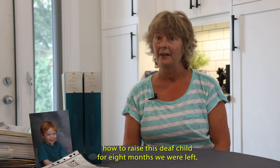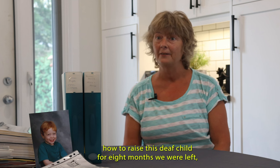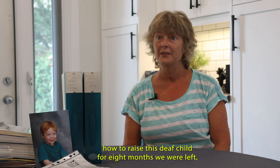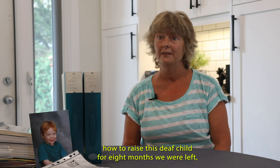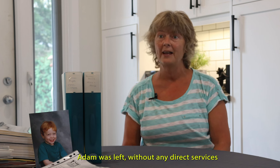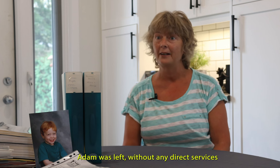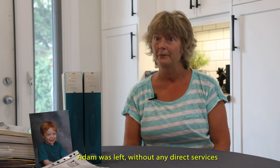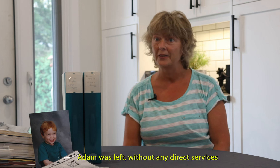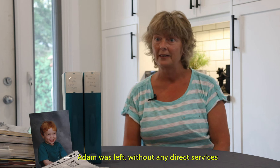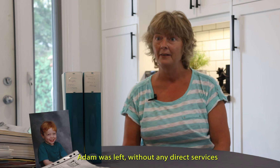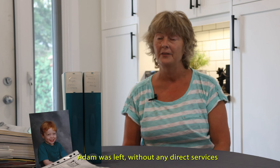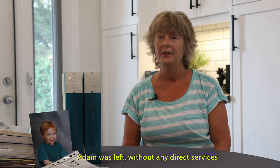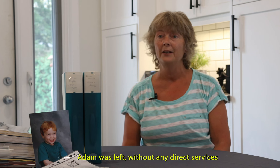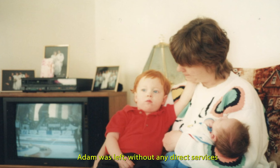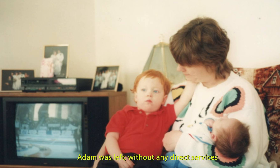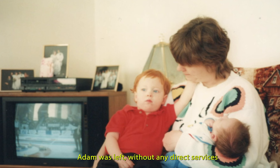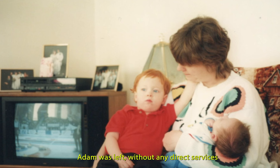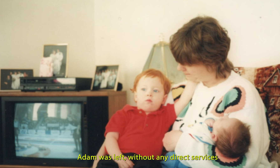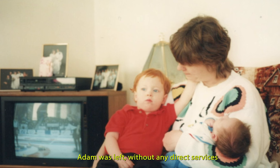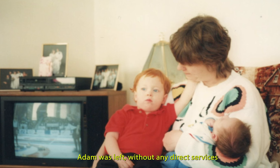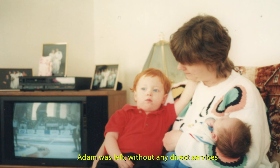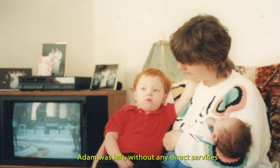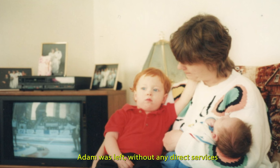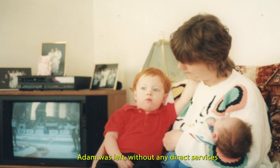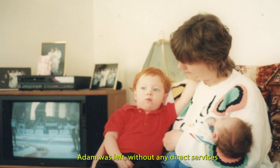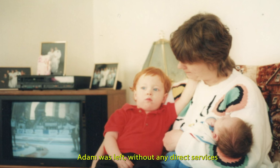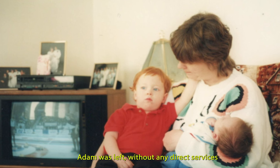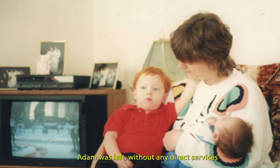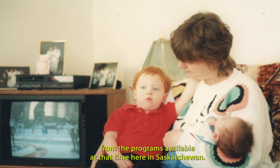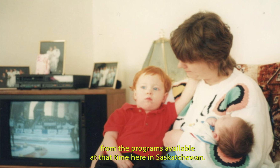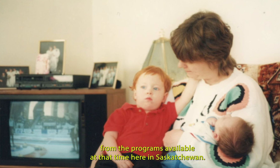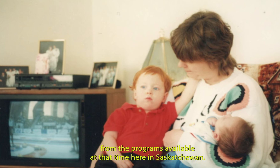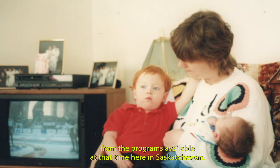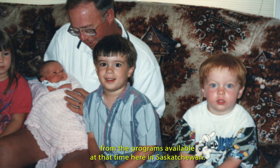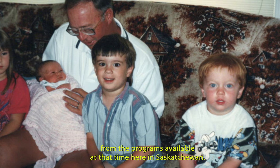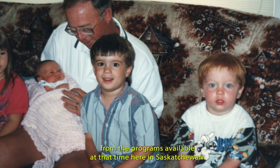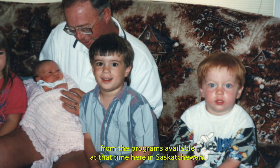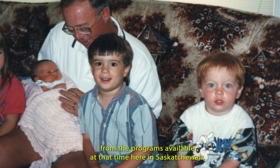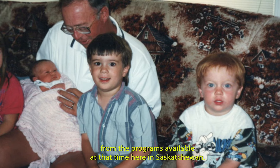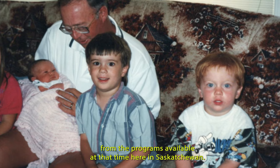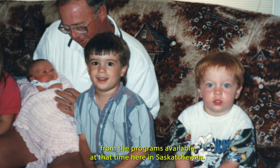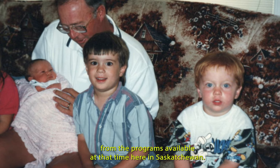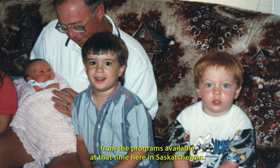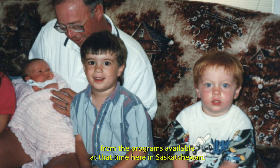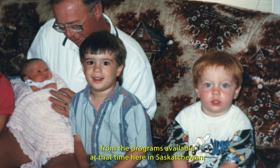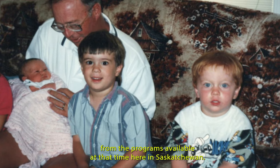left. Adam was left without any direct services from the programs available at that time here in